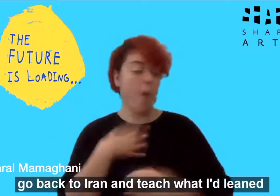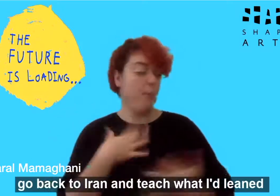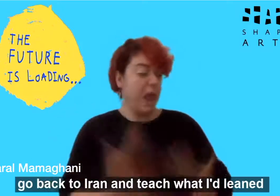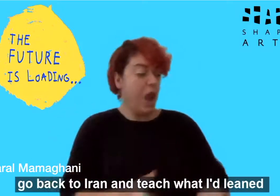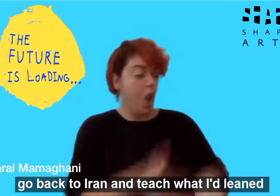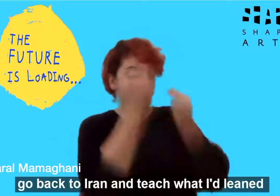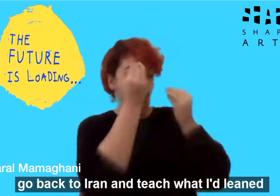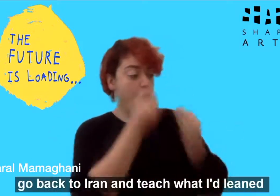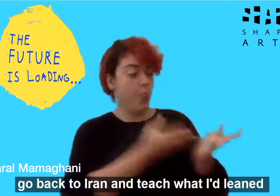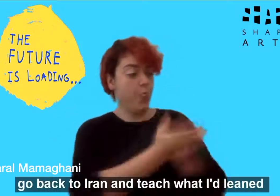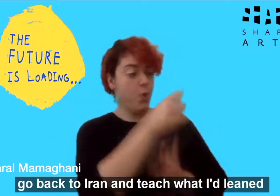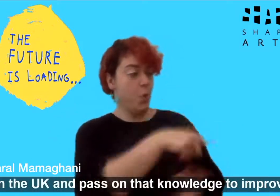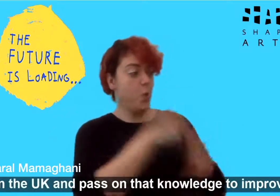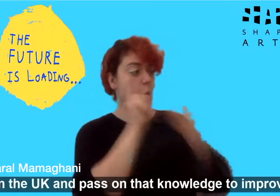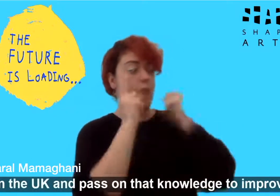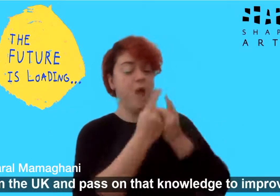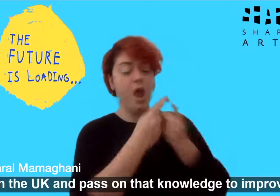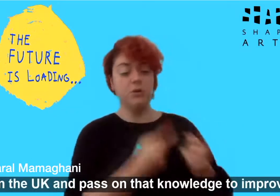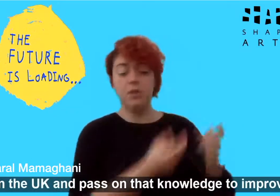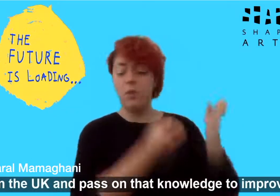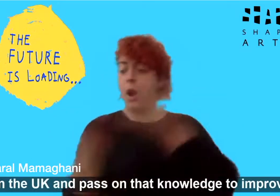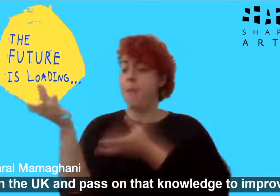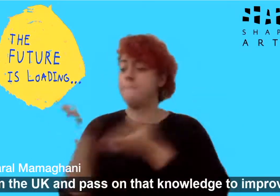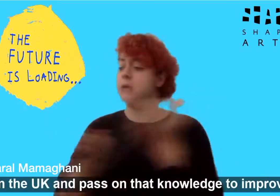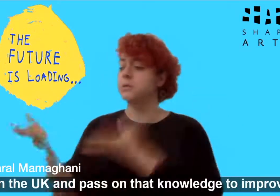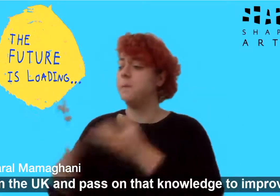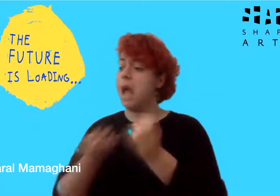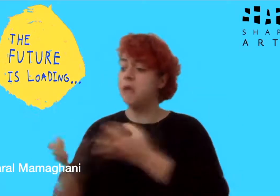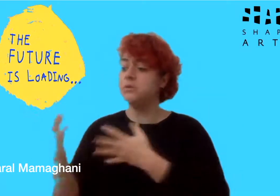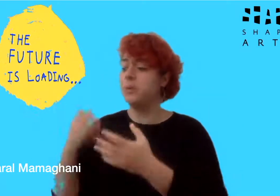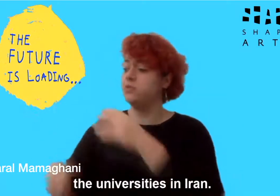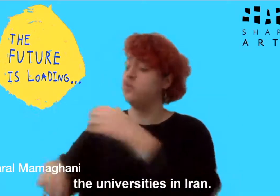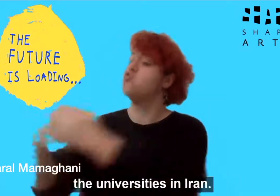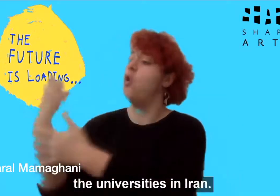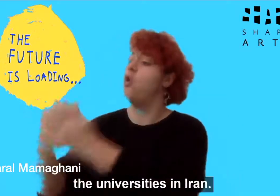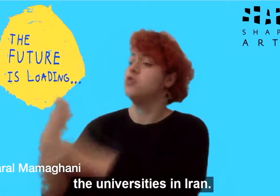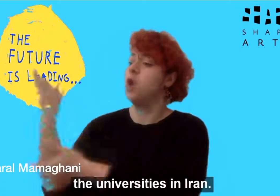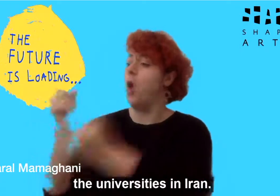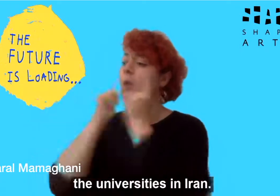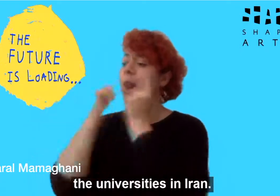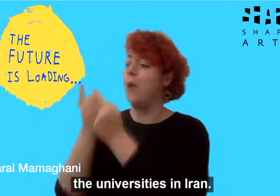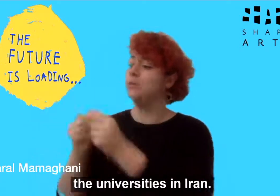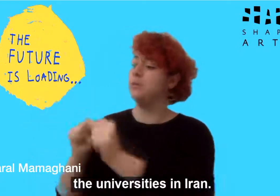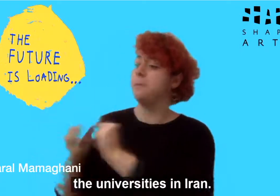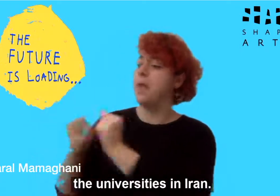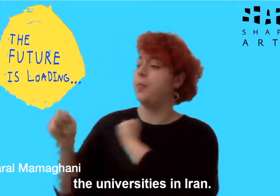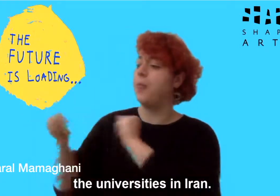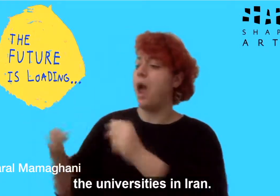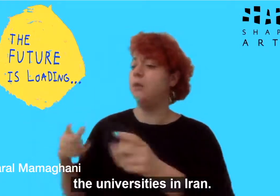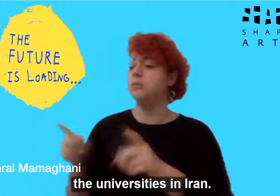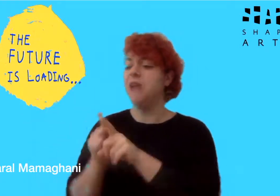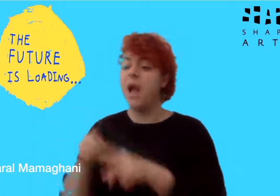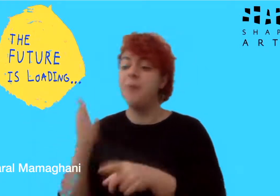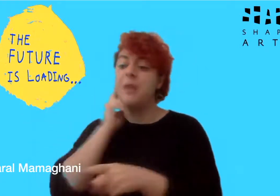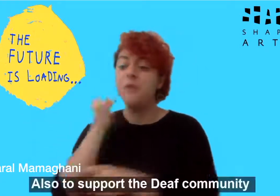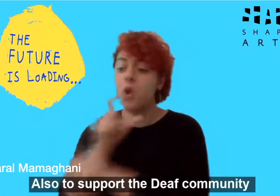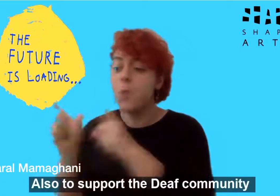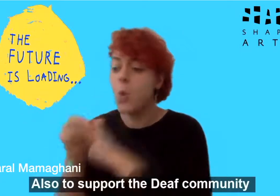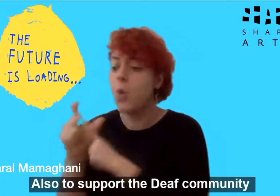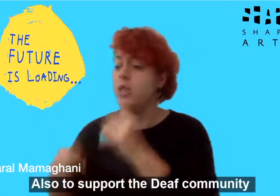Iran and teach world nerds in the UK and pass on that knowledge to improve. Universities in Iran also to